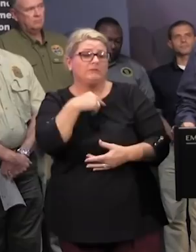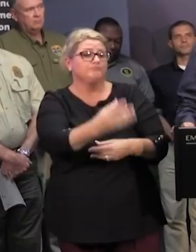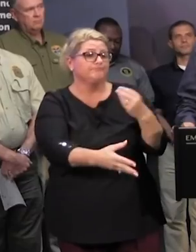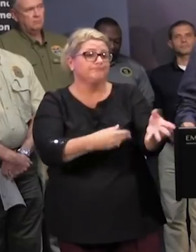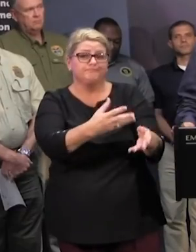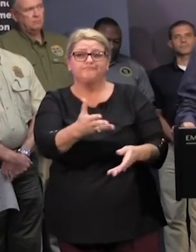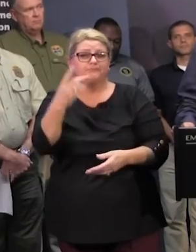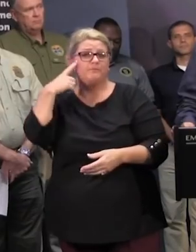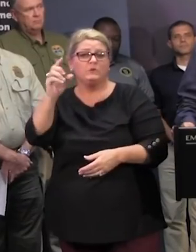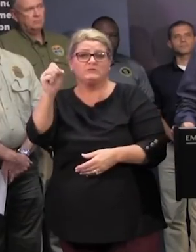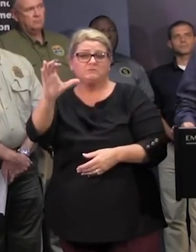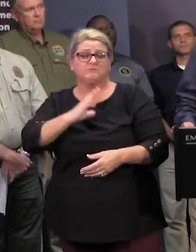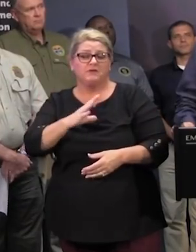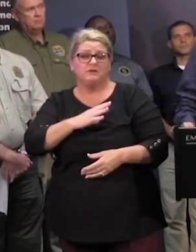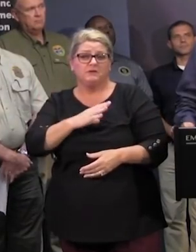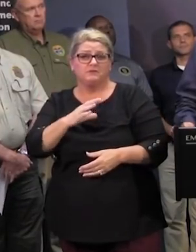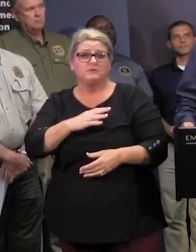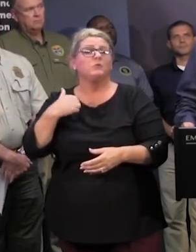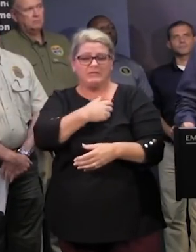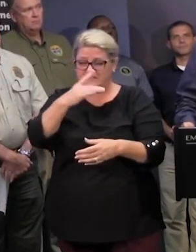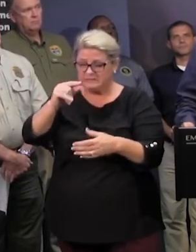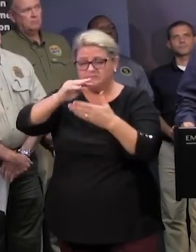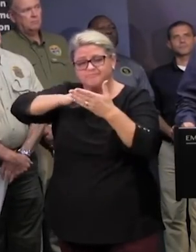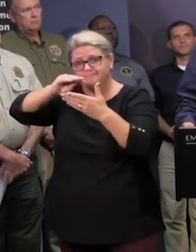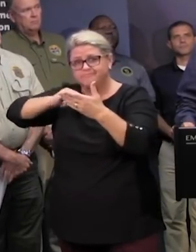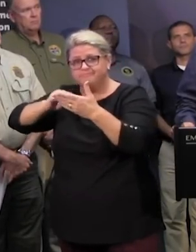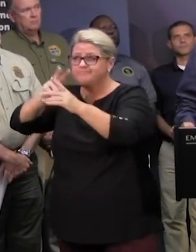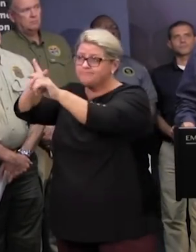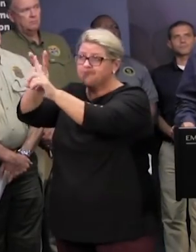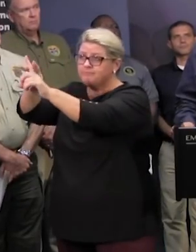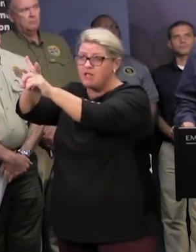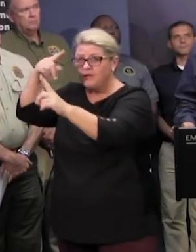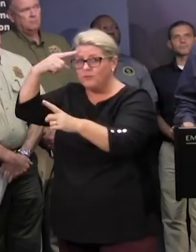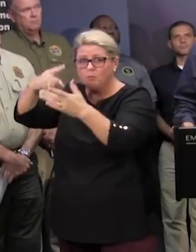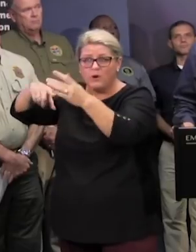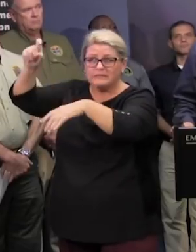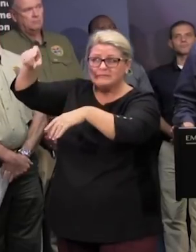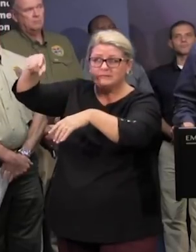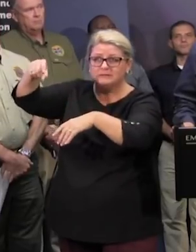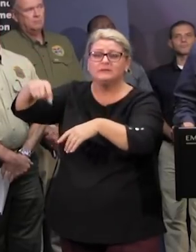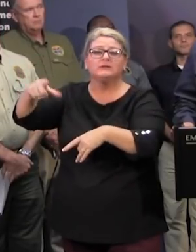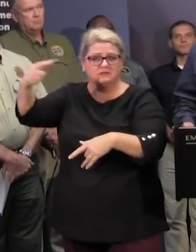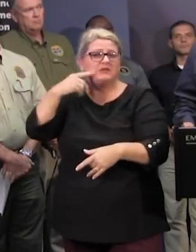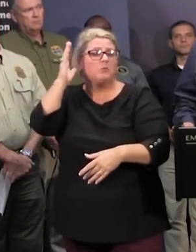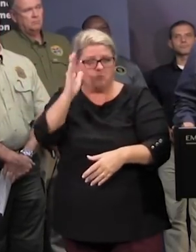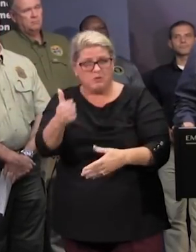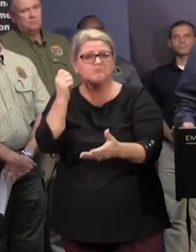everything is available for south carolina we've made application for everything that is available for south carolina